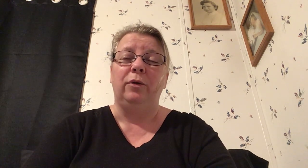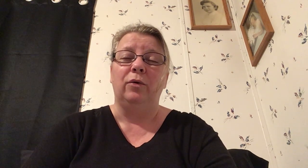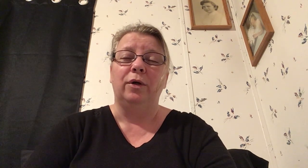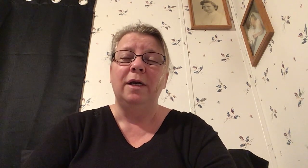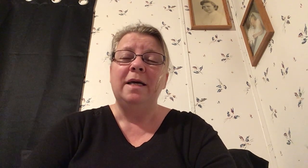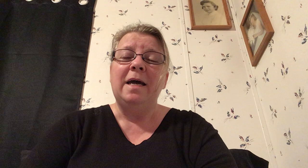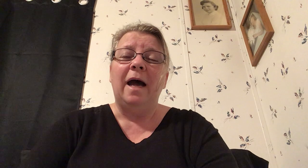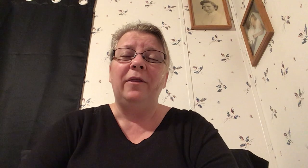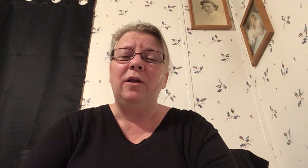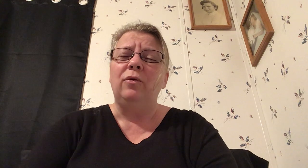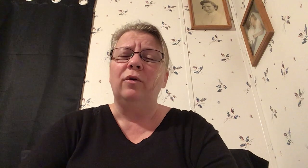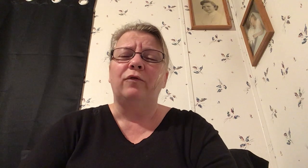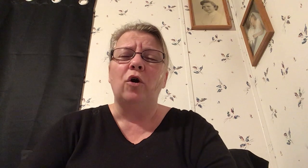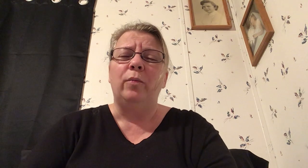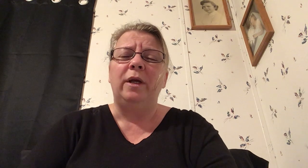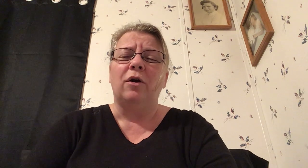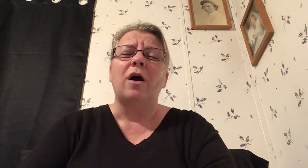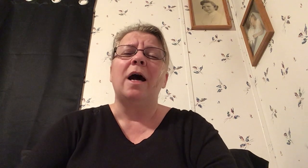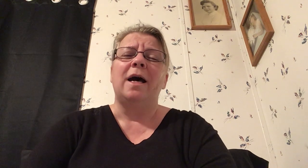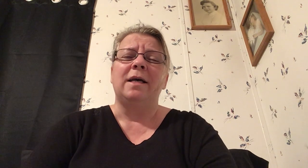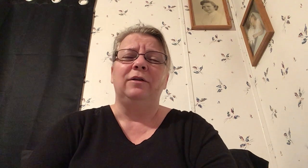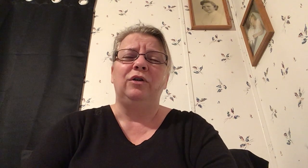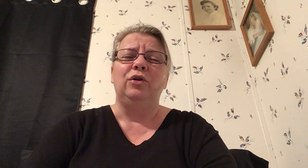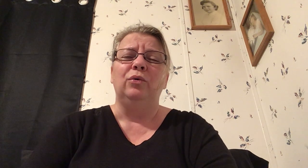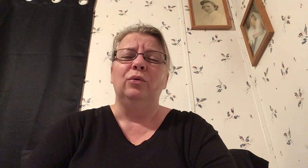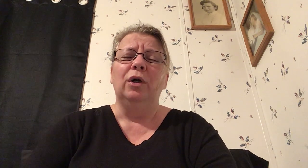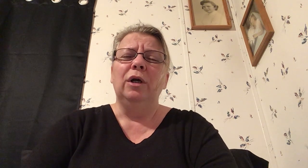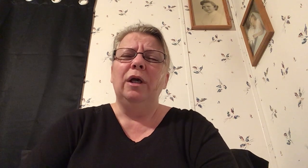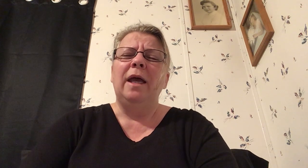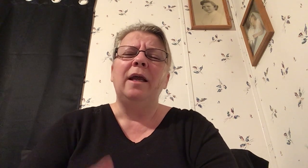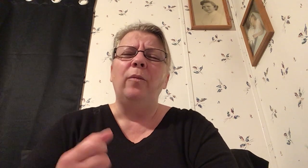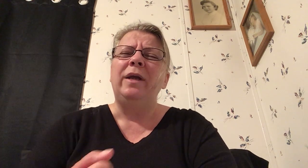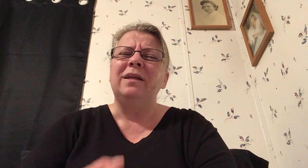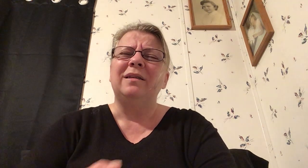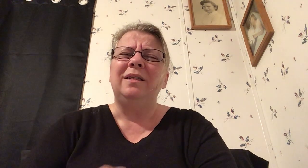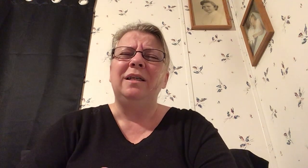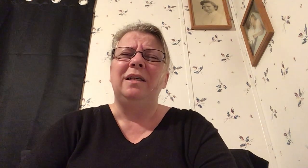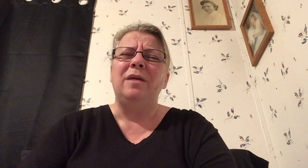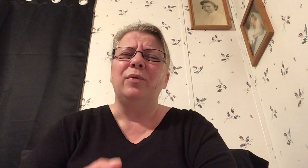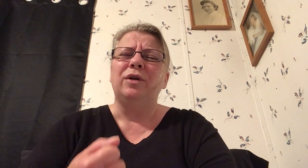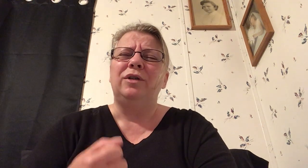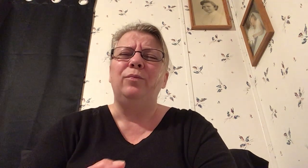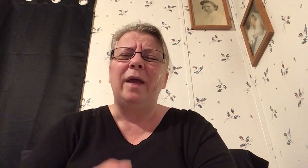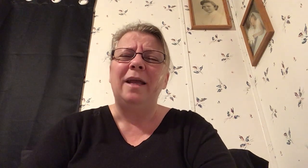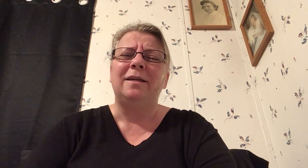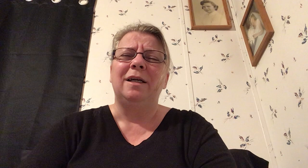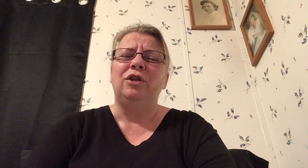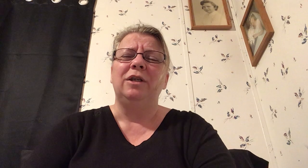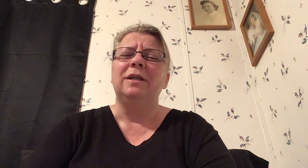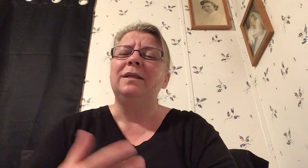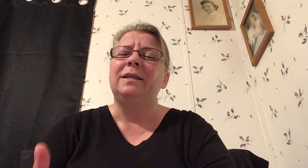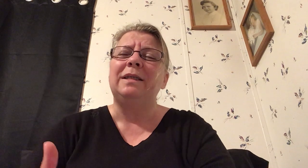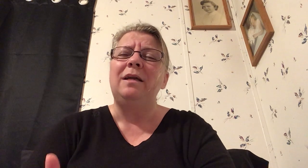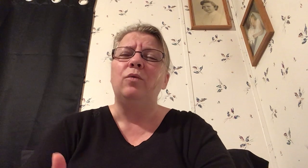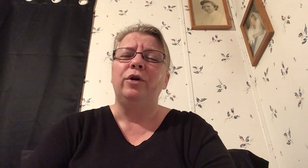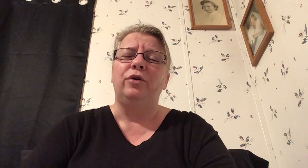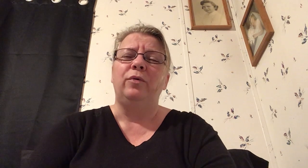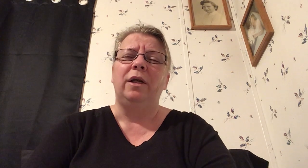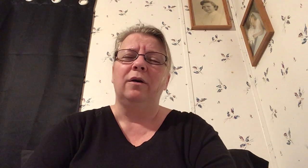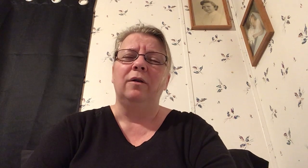lord i thank you lord for opening our eyes to and helping us to dig deeper and to pay attention to see what you're doing in our